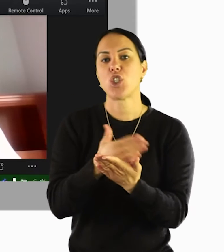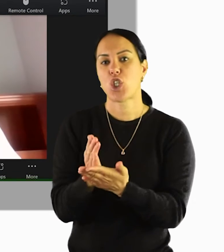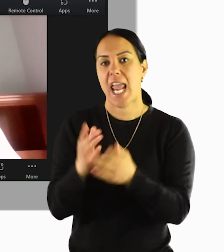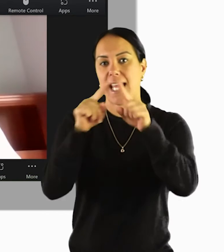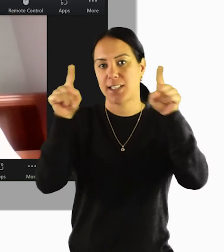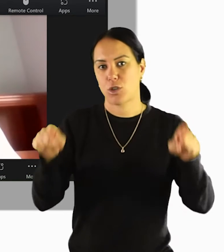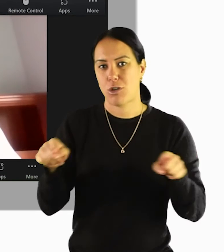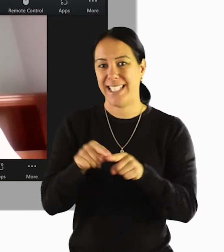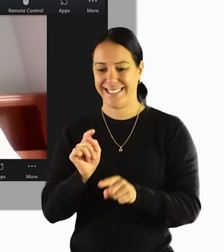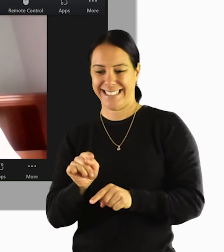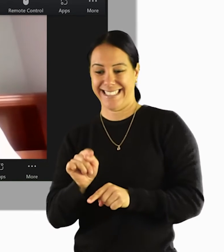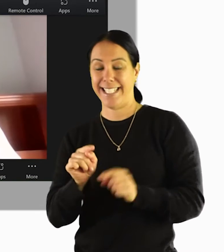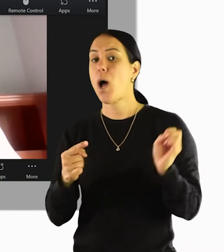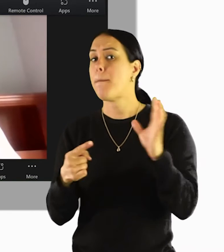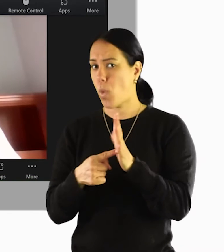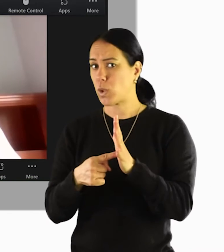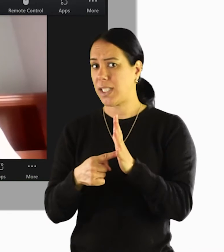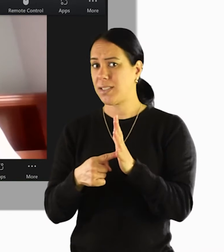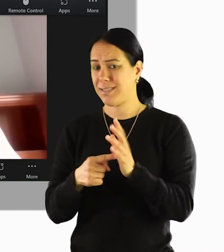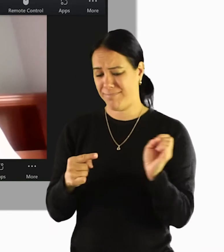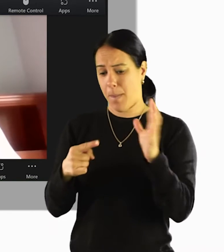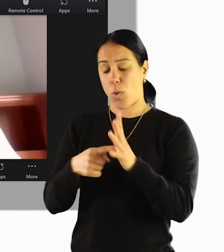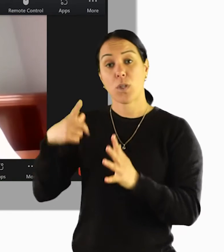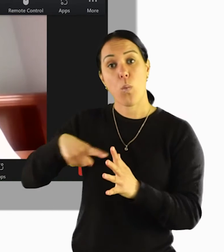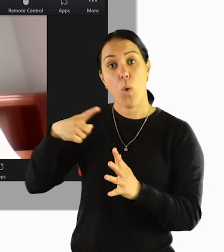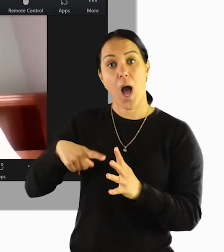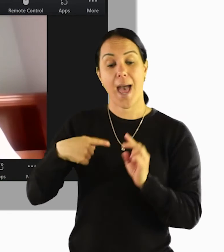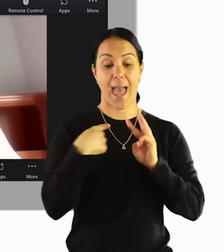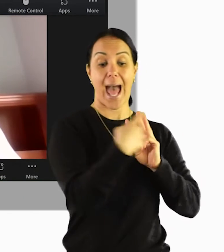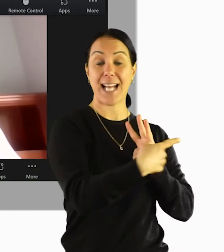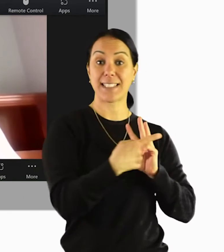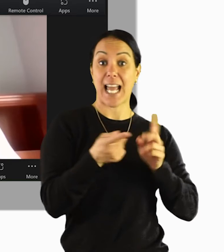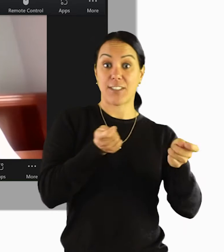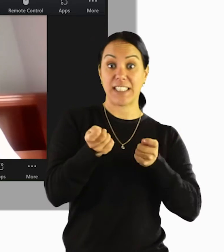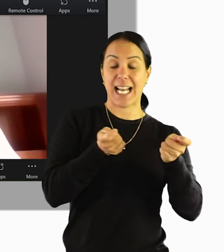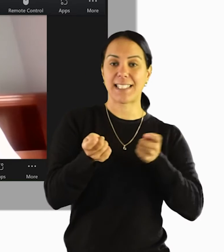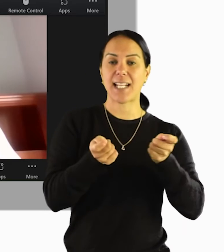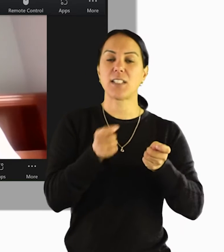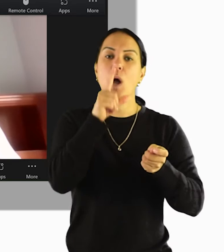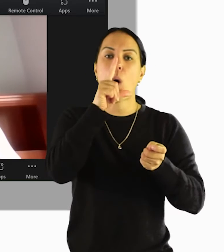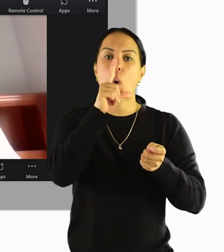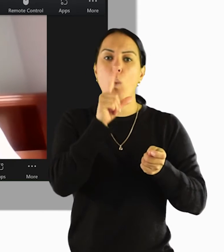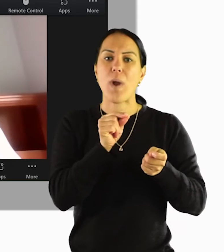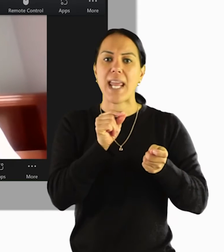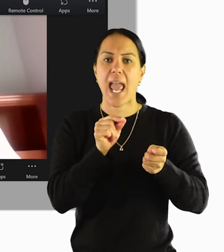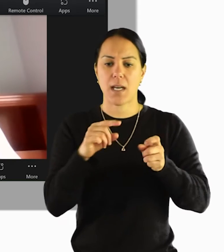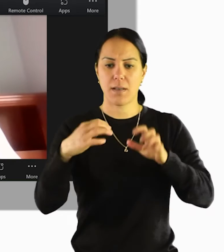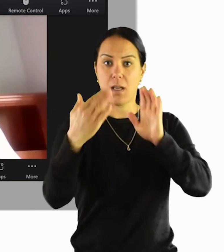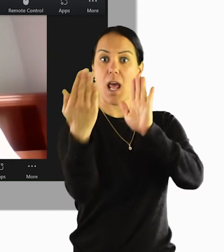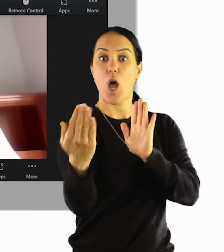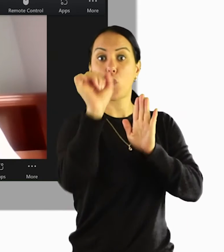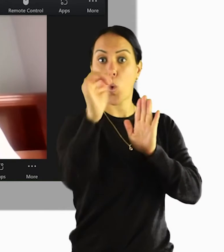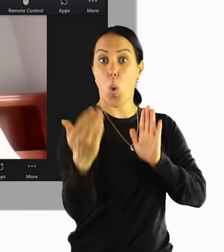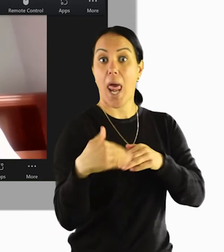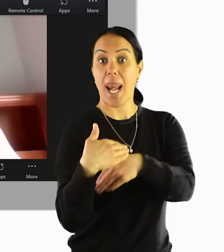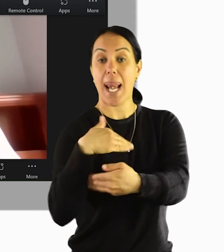screen button down the bottom. And the reason that's important is that allows us as facilitators to jump on your computer if you need